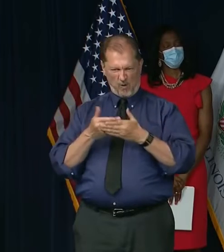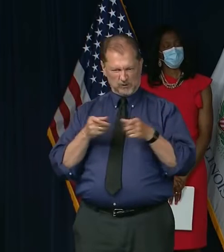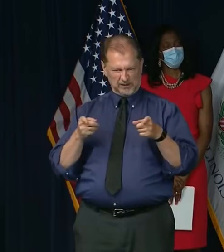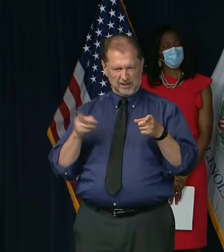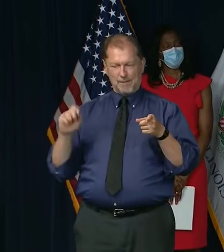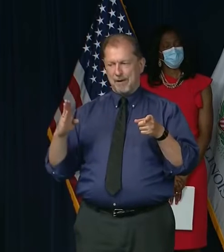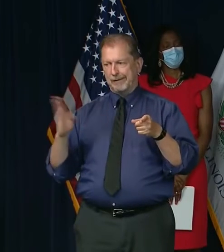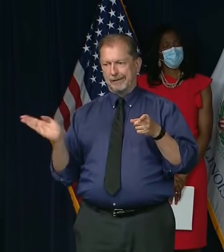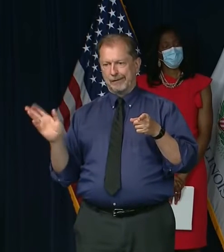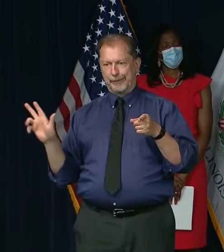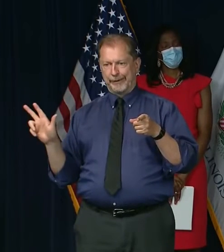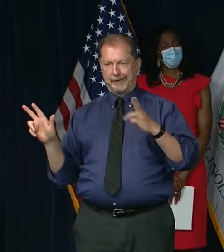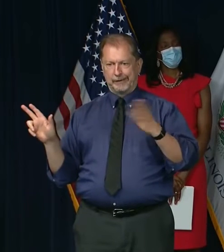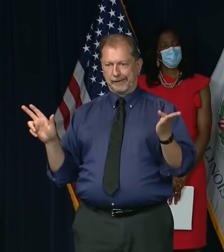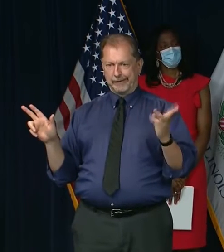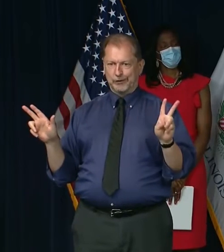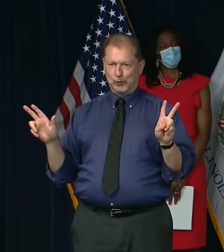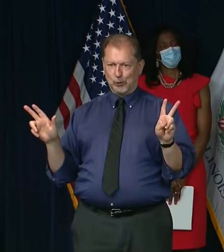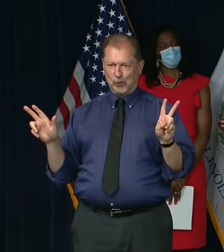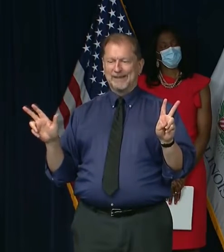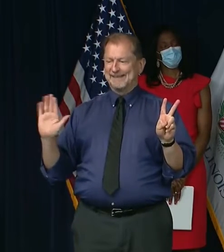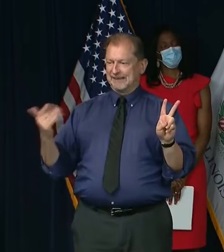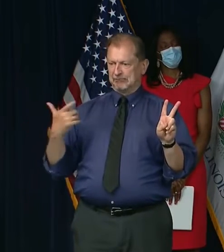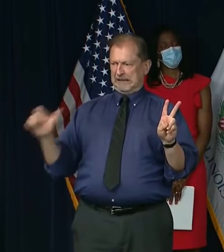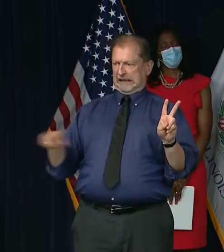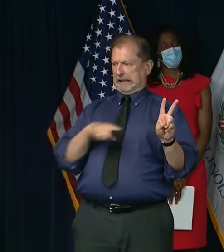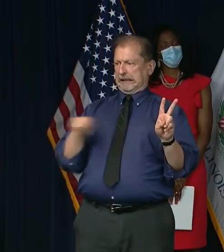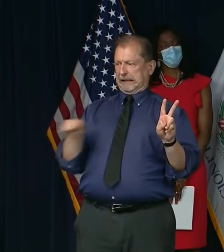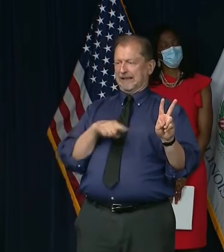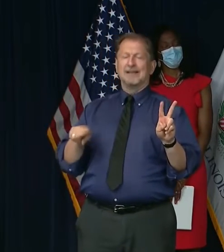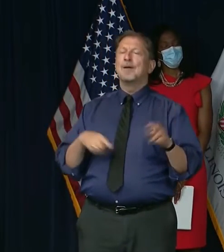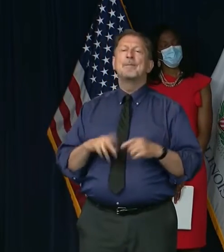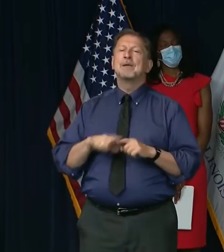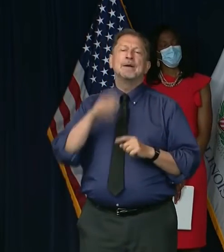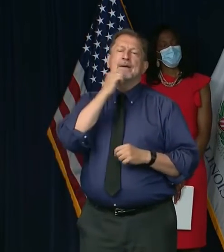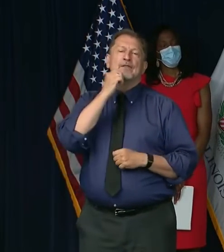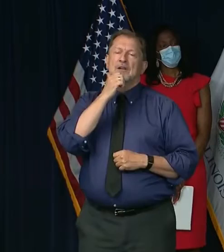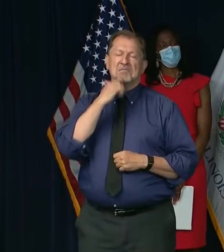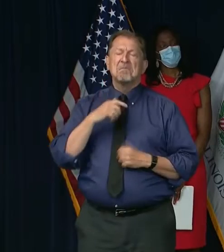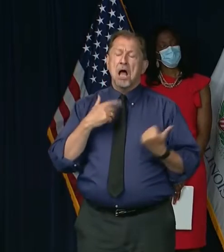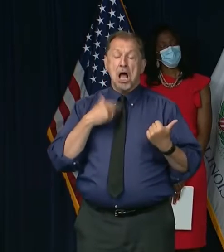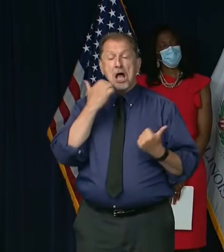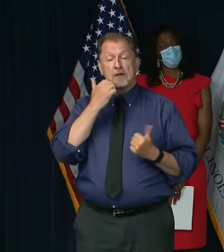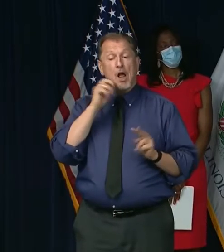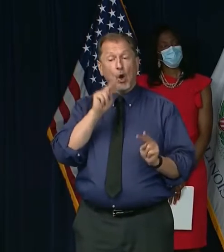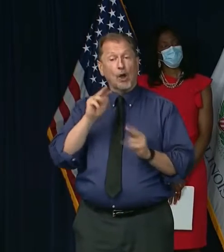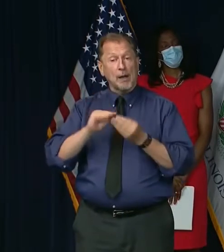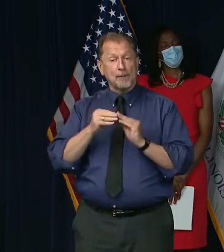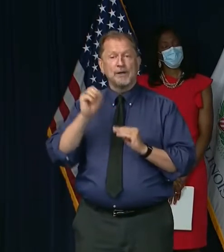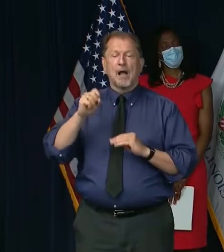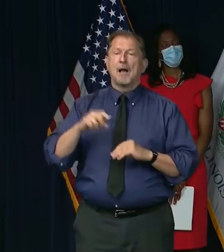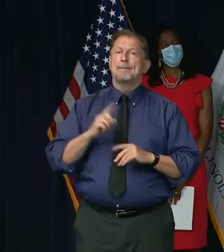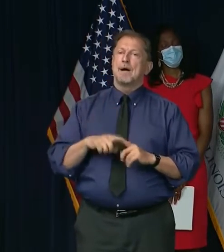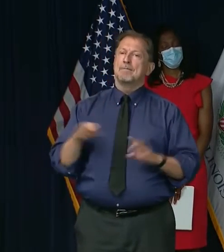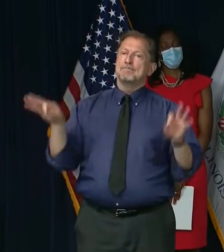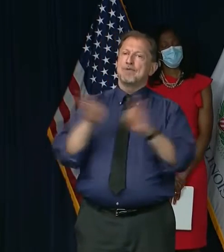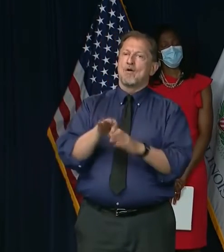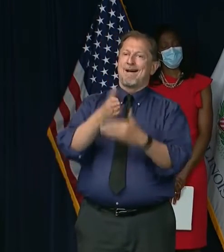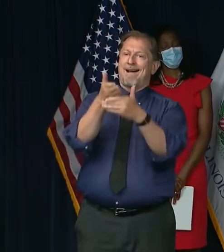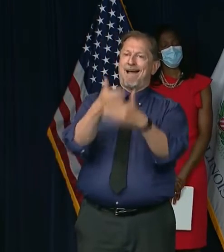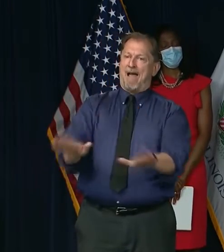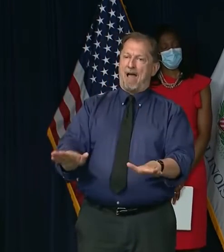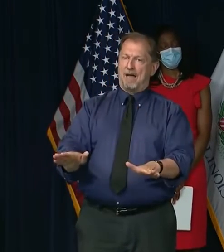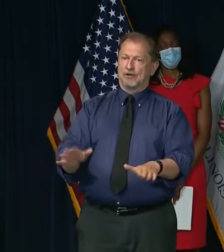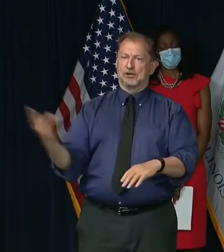wouldn't read anything into the current numbers. Obviously, every day I watch the numbers and I think, you know, are we going the right direction? You know, and I'm